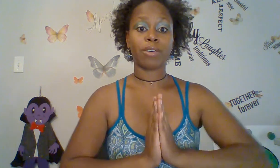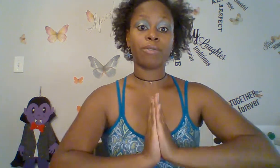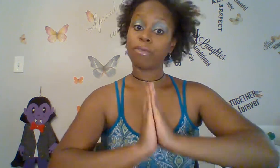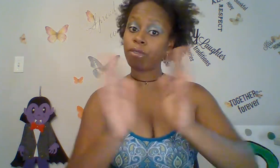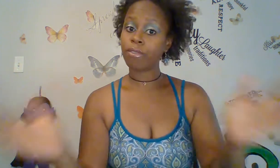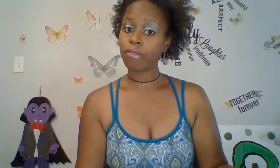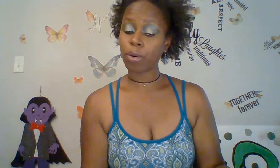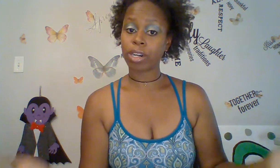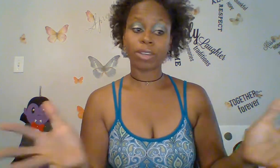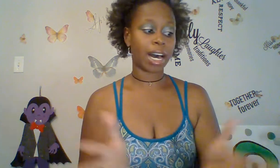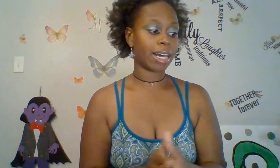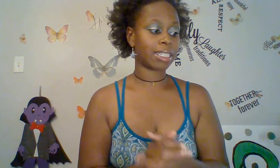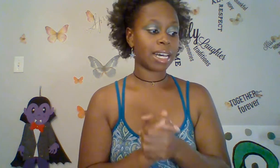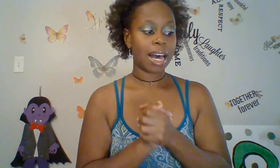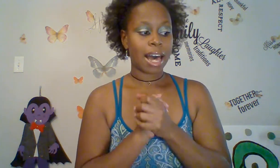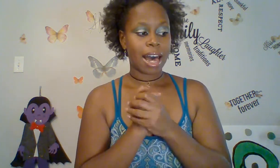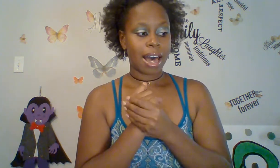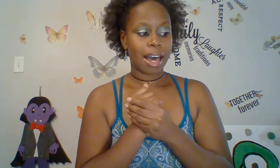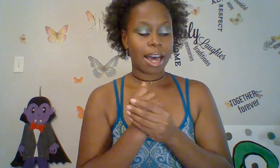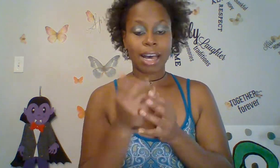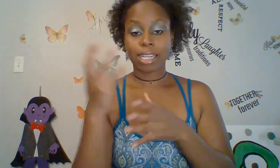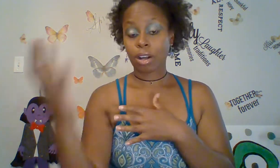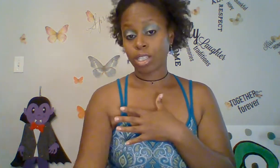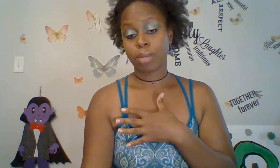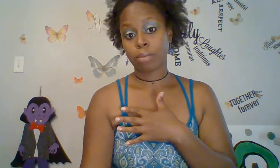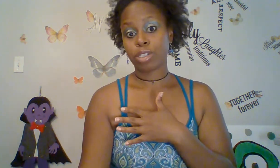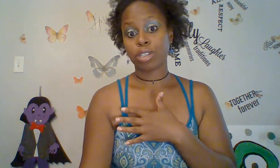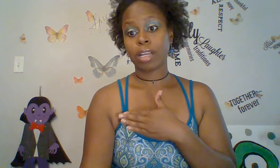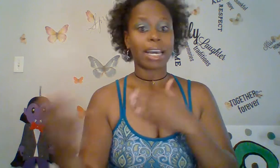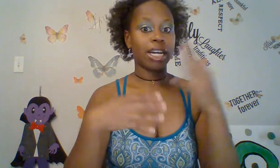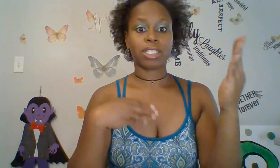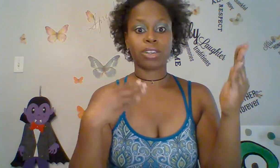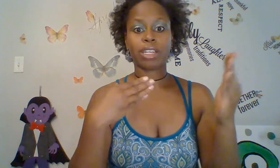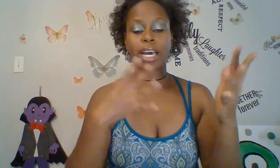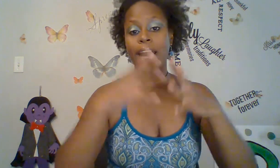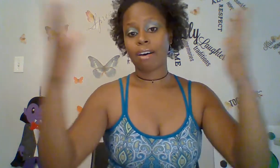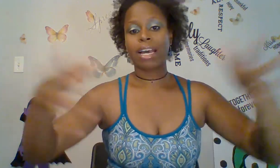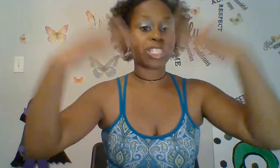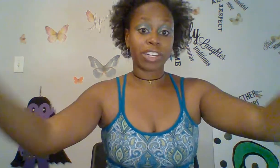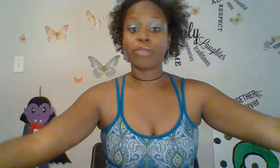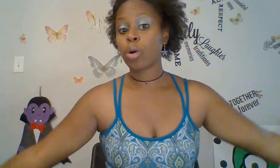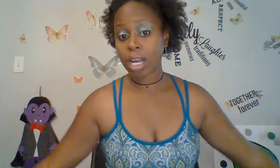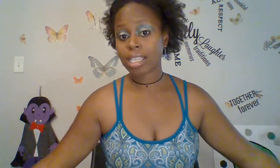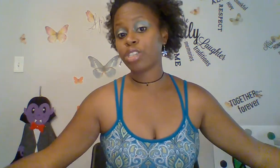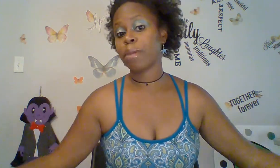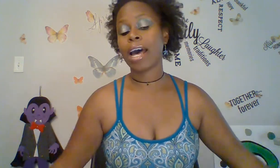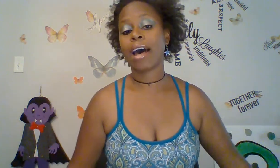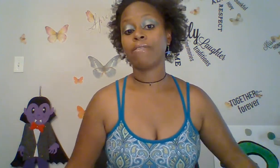for you guys. And I'll also be able to, like, answer any, like, answer any requests that you may have